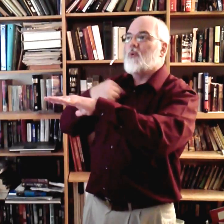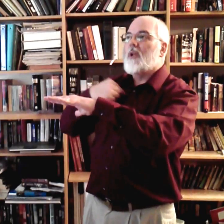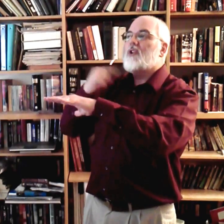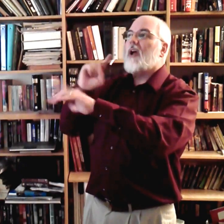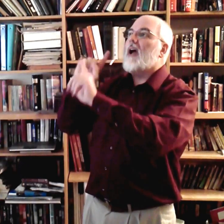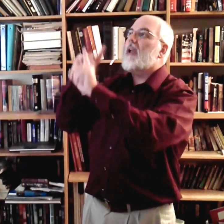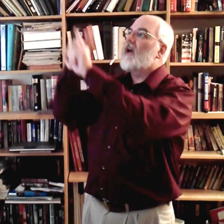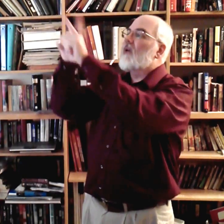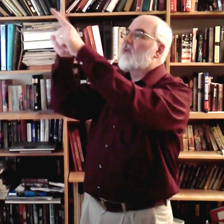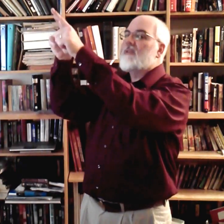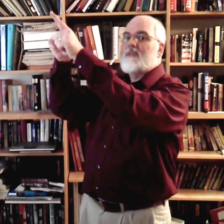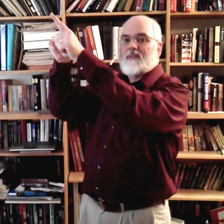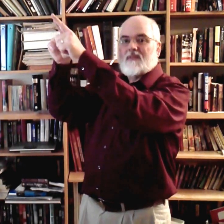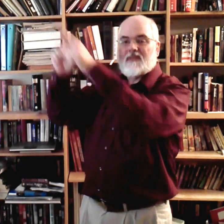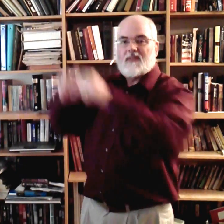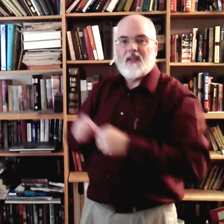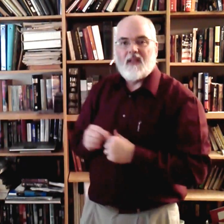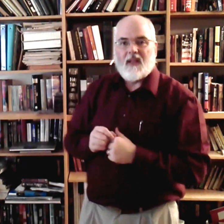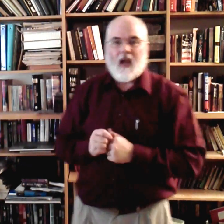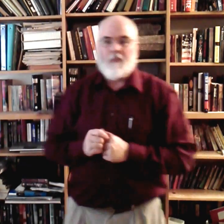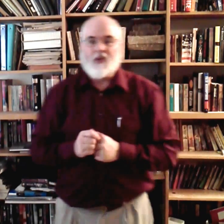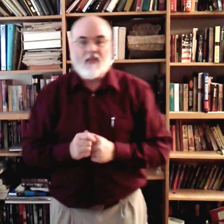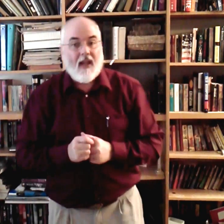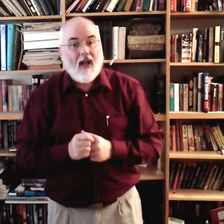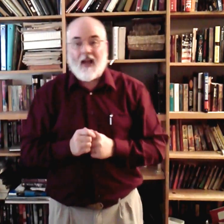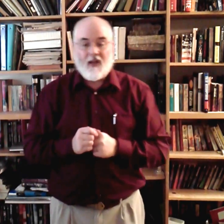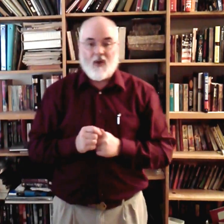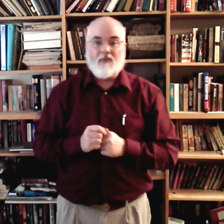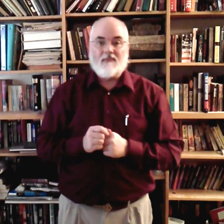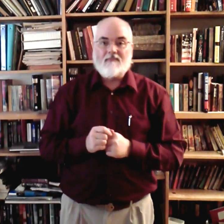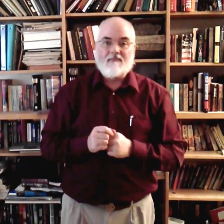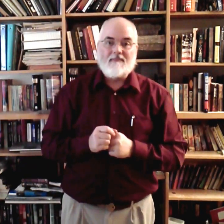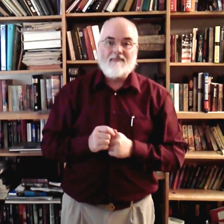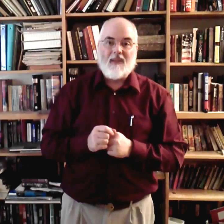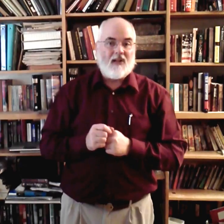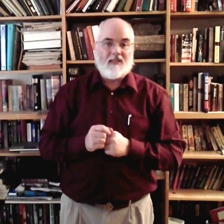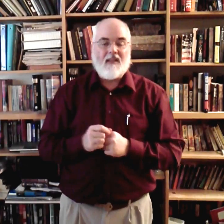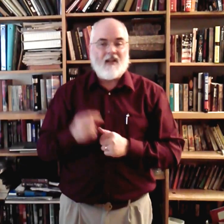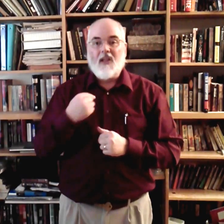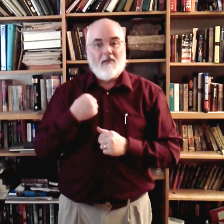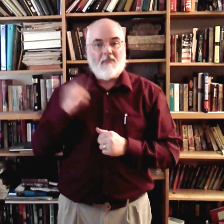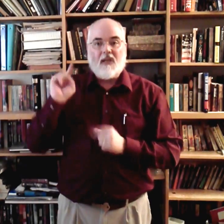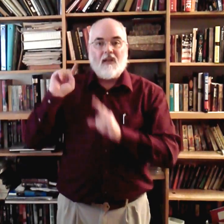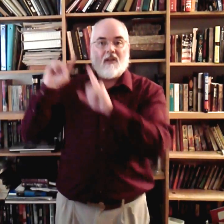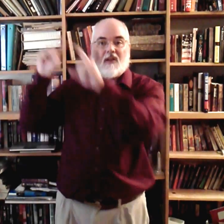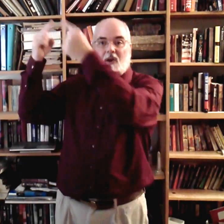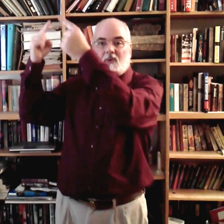which I go. I'm just going to say, I go. I'm just sign that in. Me, go.